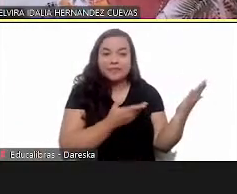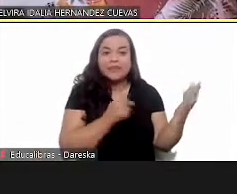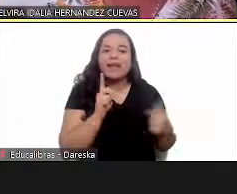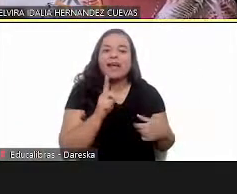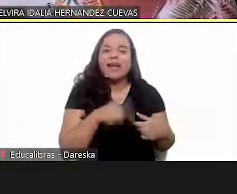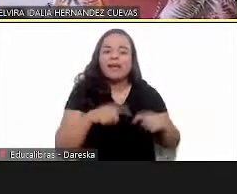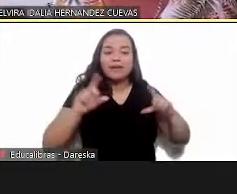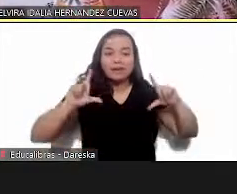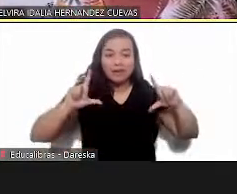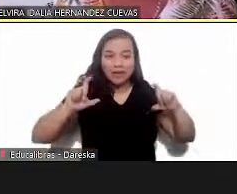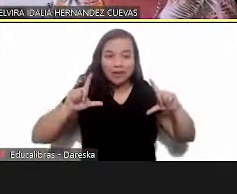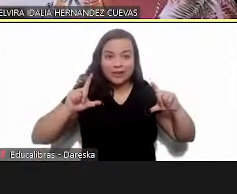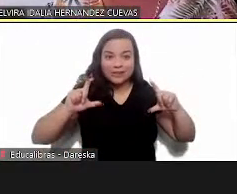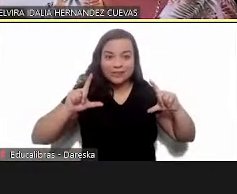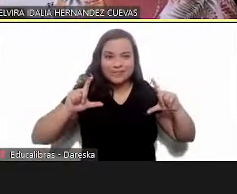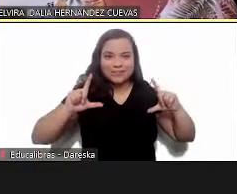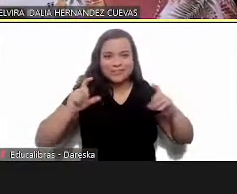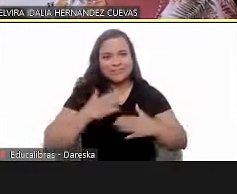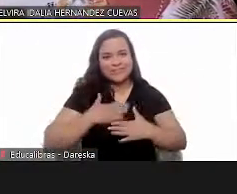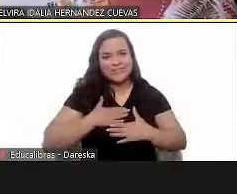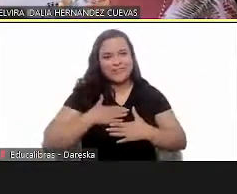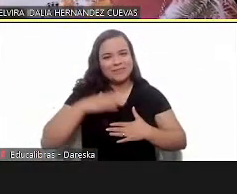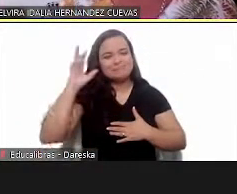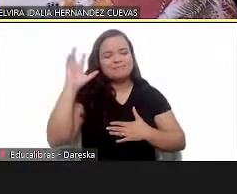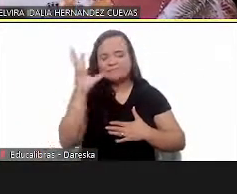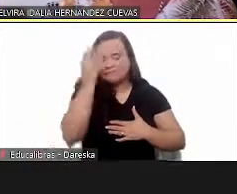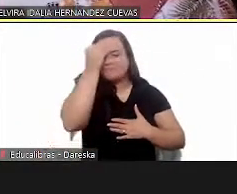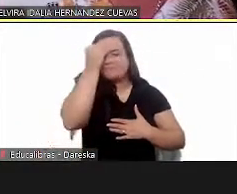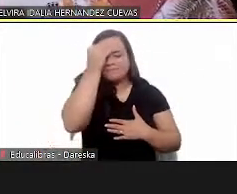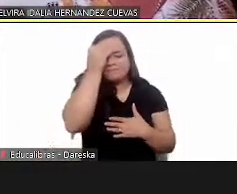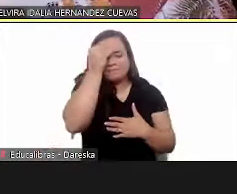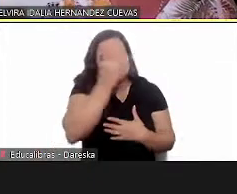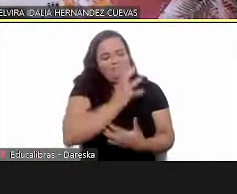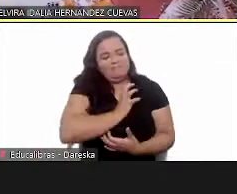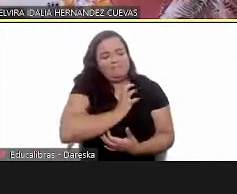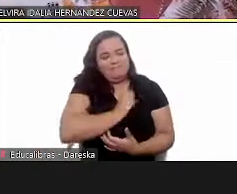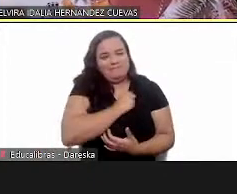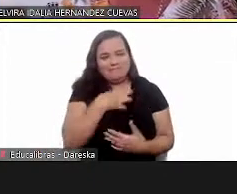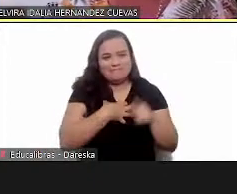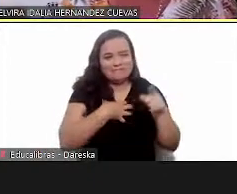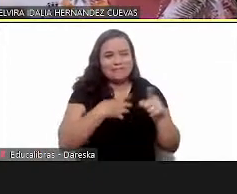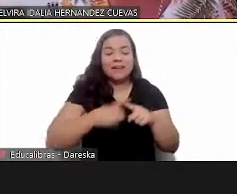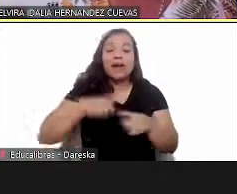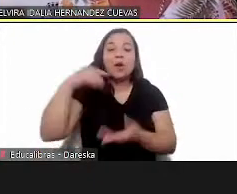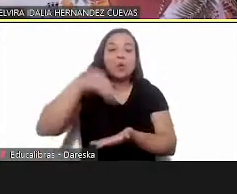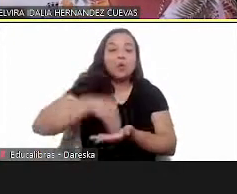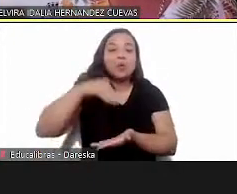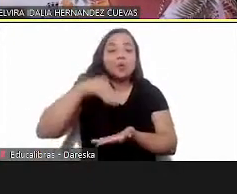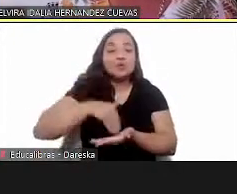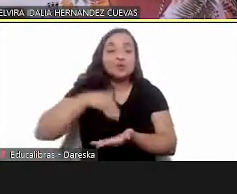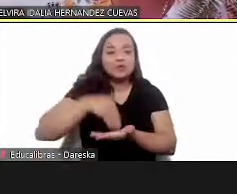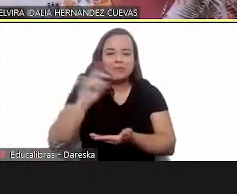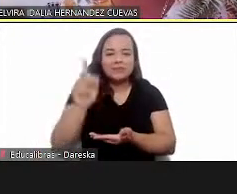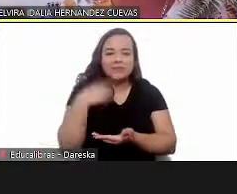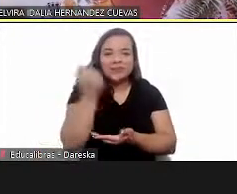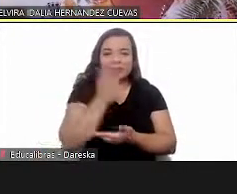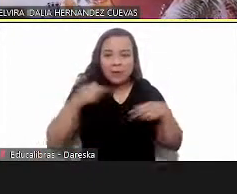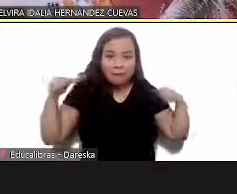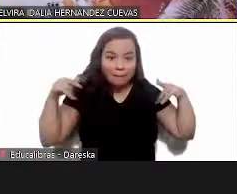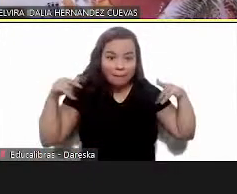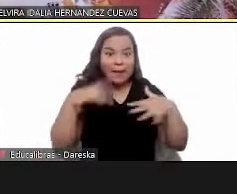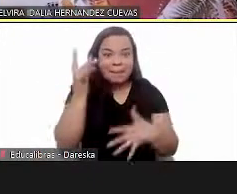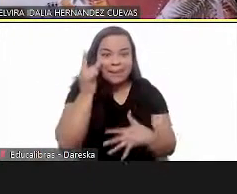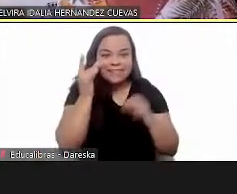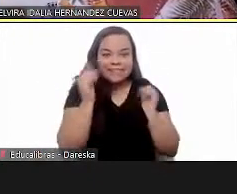federation rather of associations it's symbolic this is the last time that we met in person